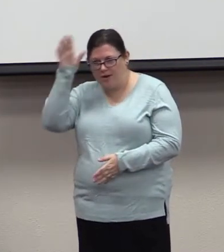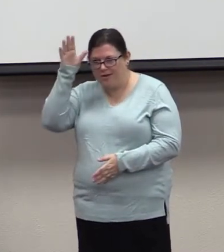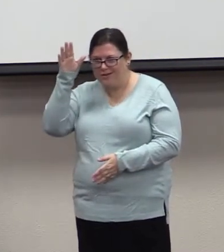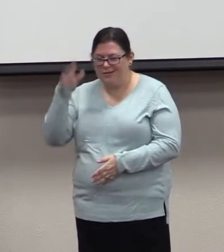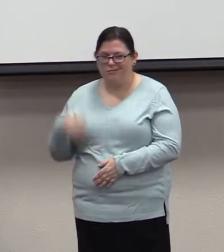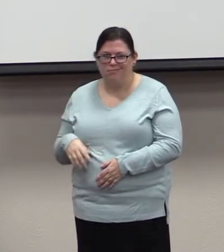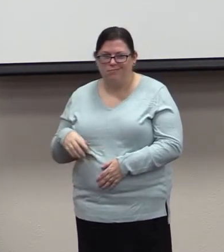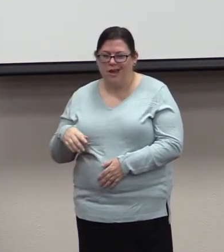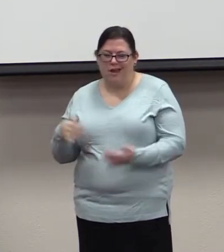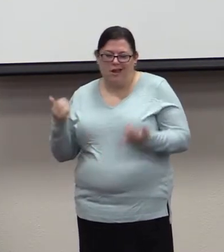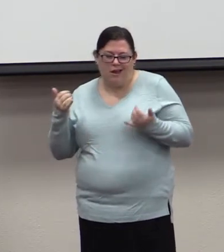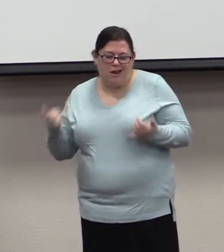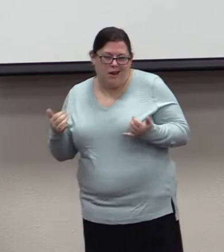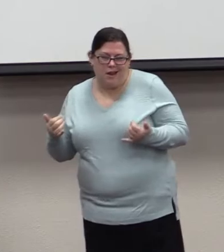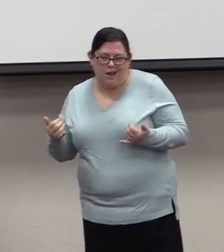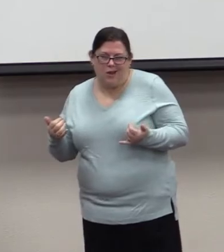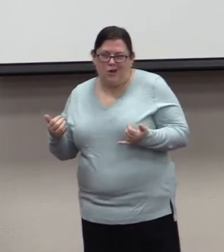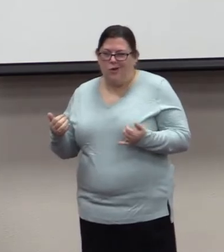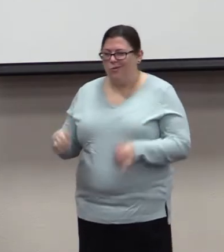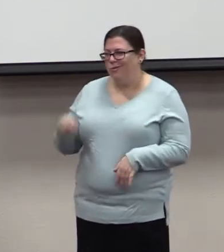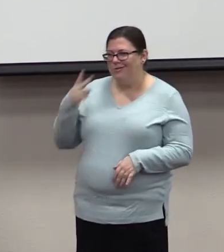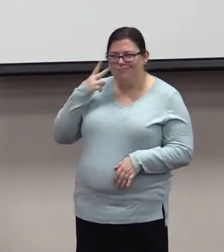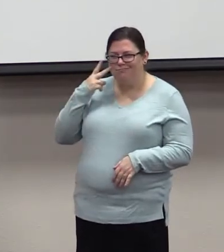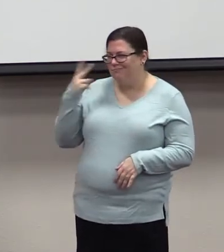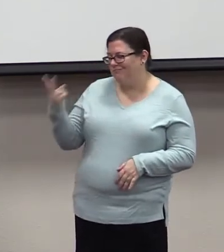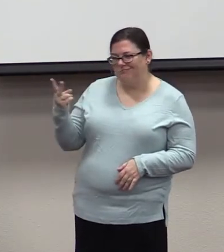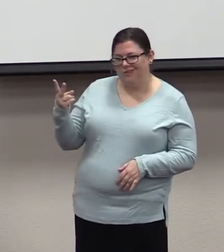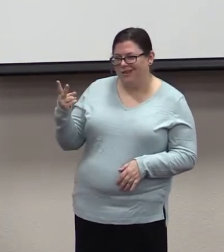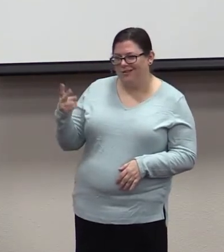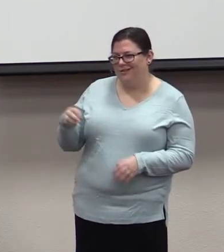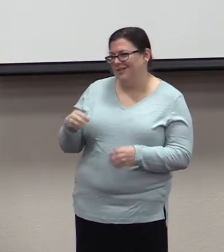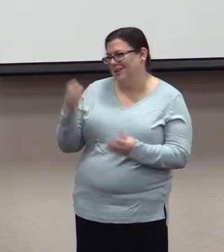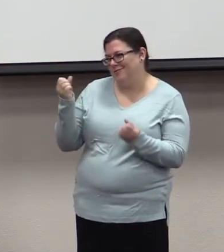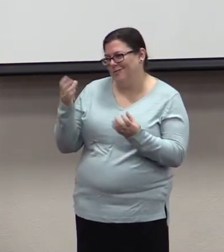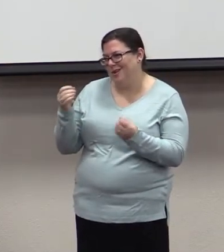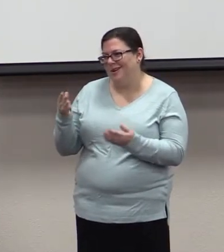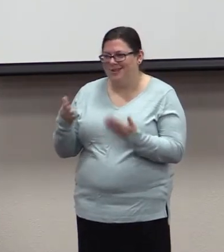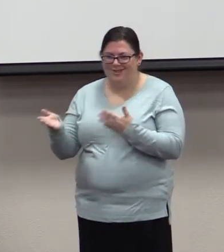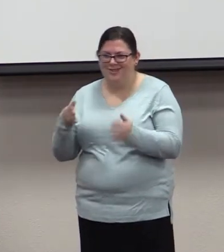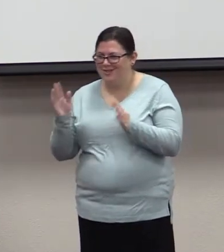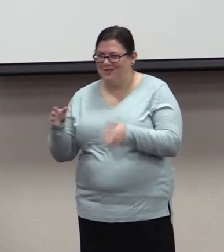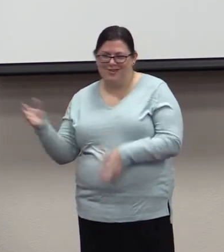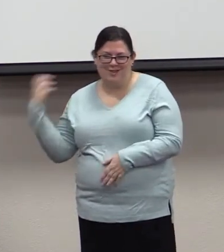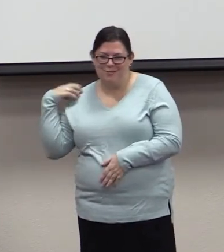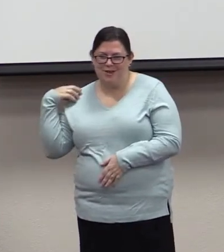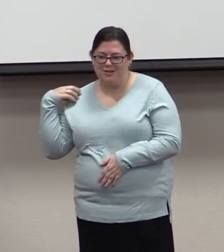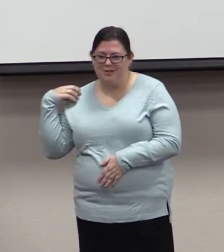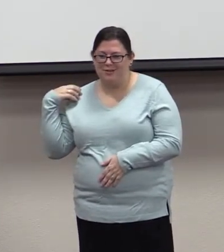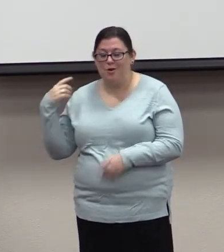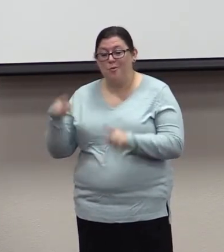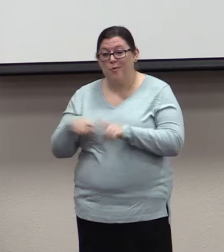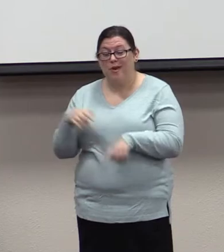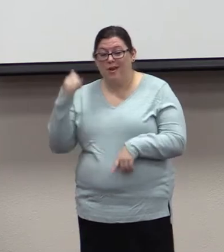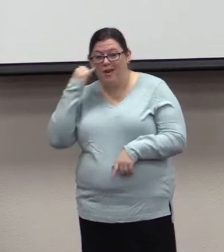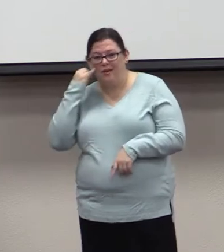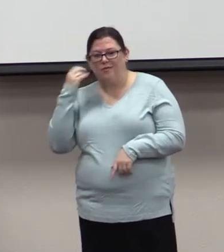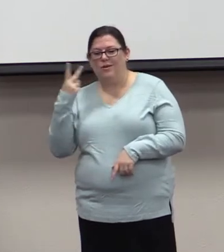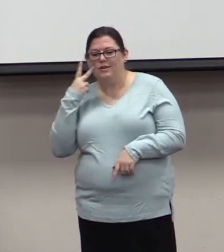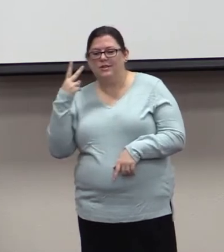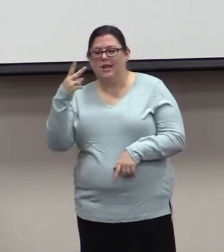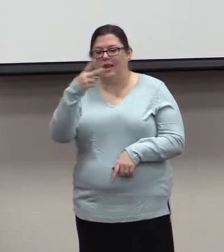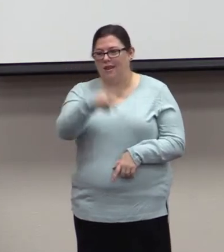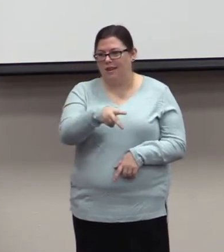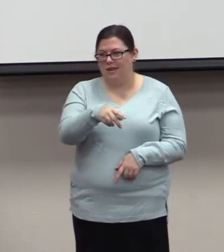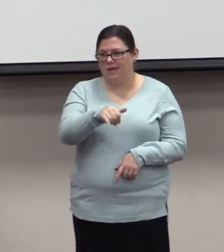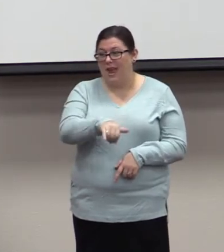But if we were to take this example that was common in that culture and apply it today, it would be more like an employee and a